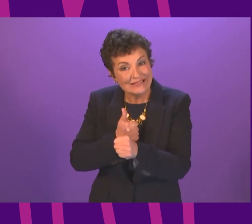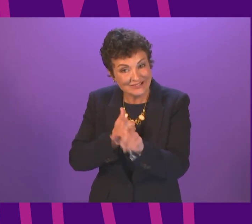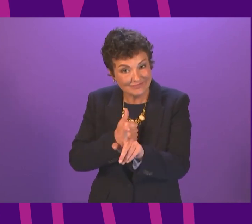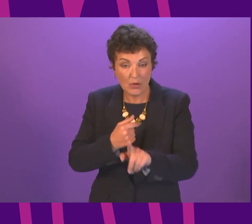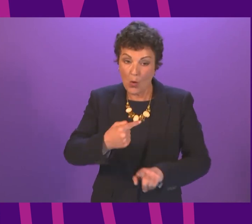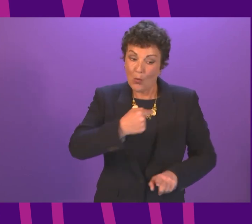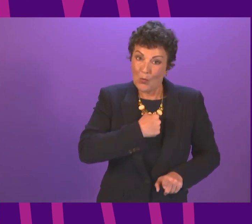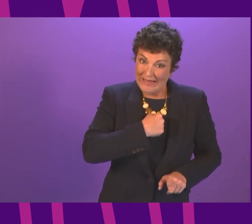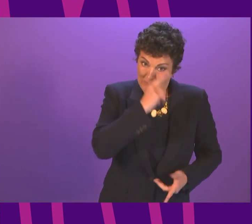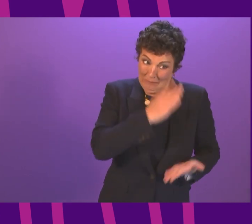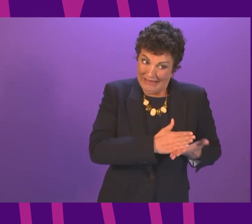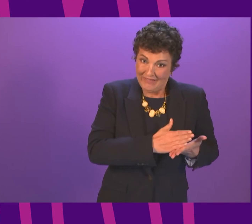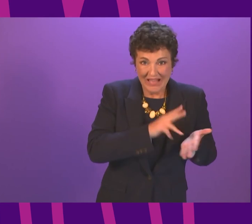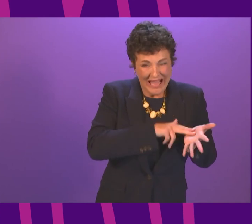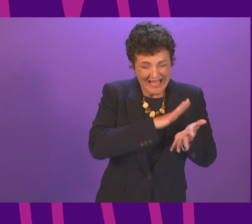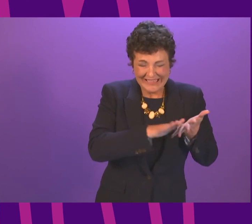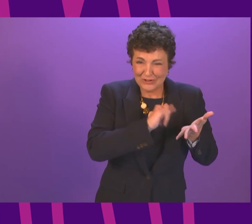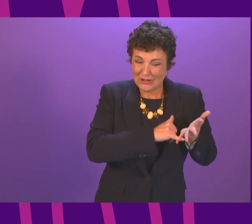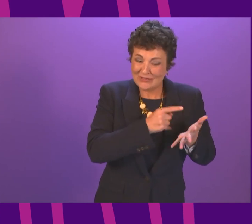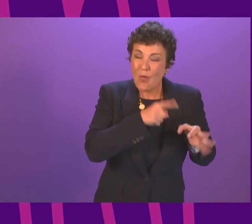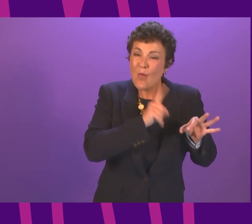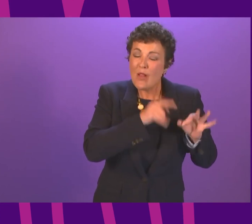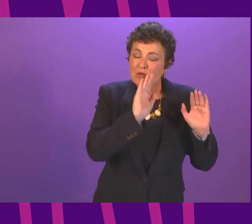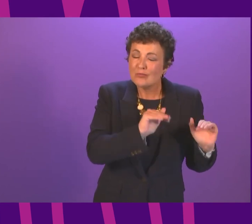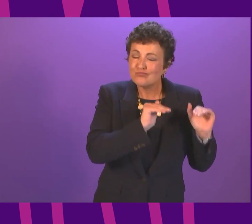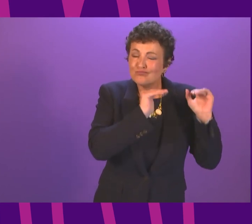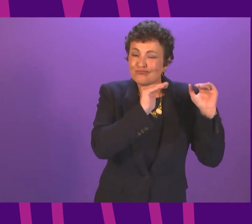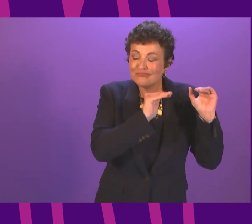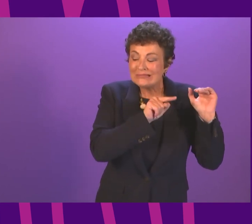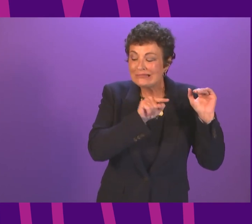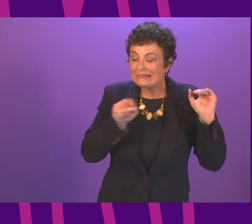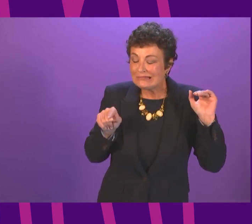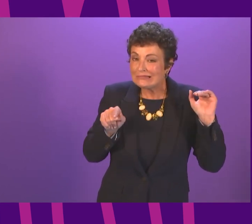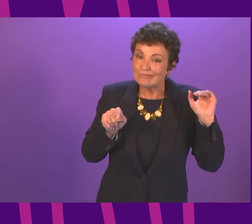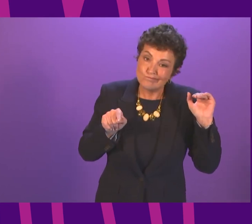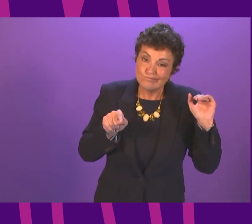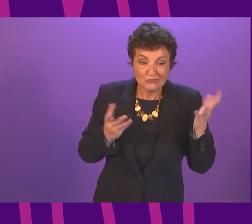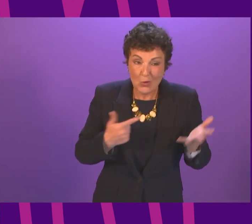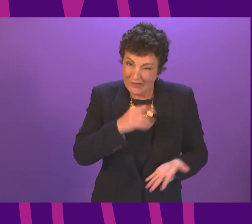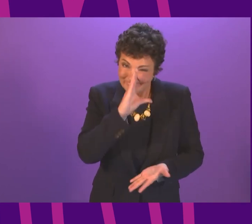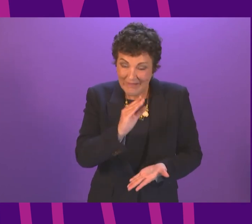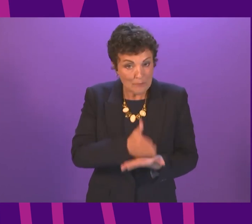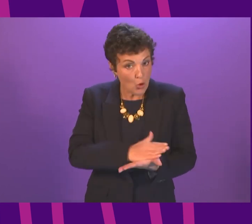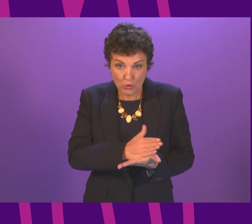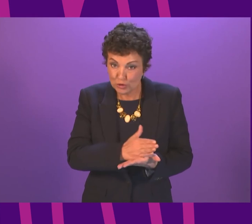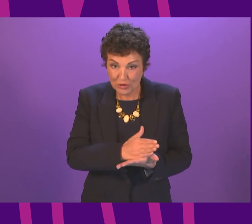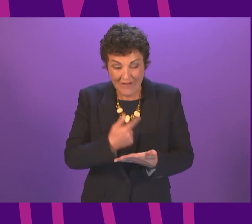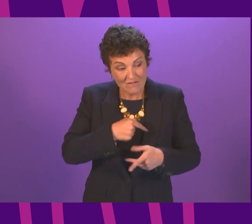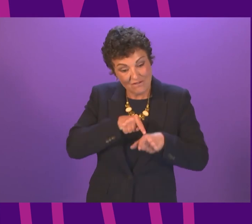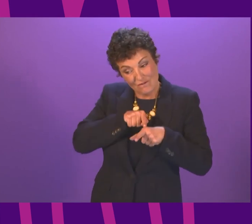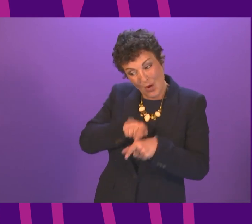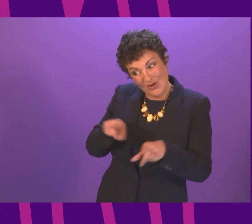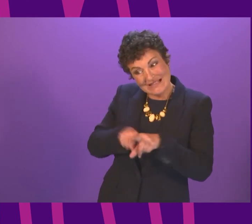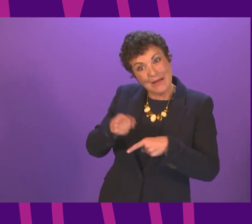believe that the NHS provides that quality assurance. So I am not sure, to be blunt, that going down the same route